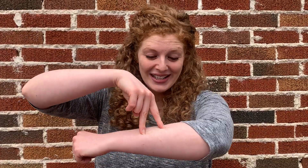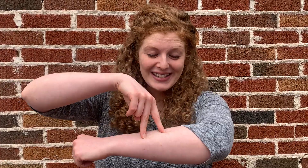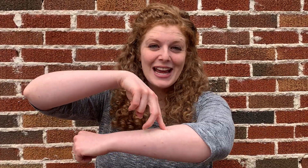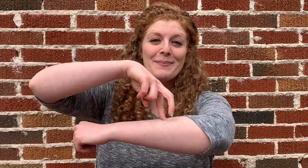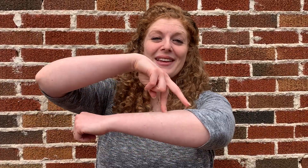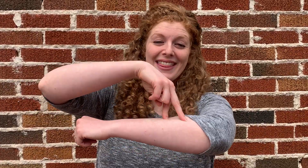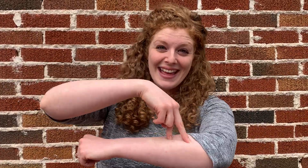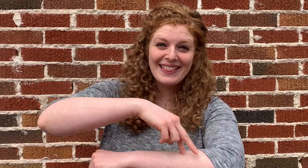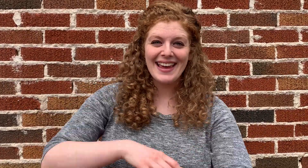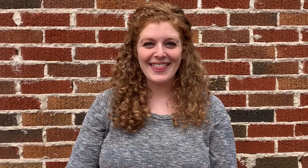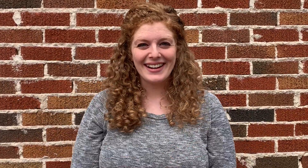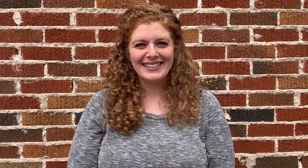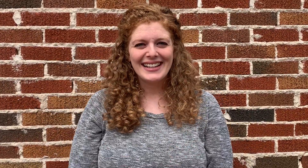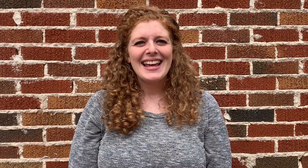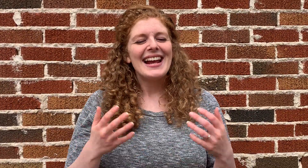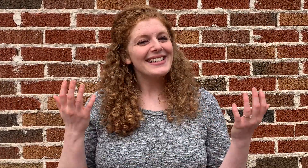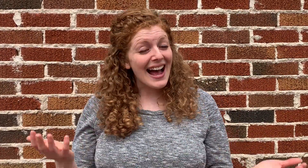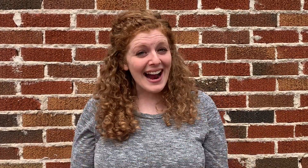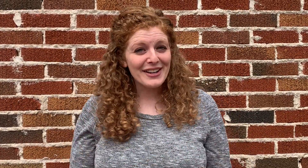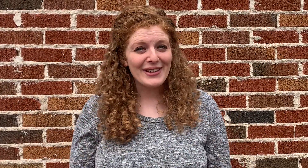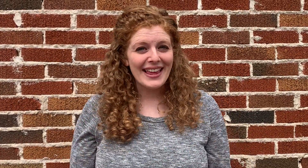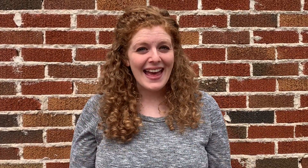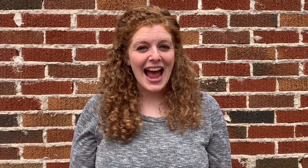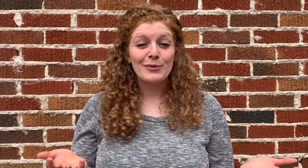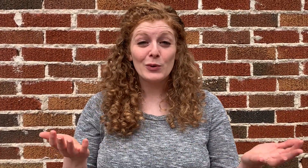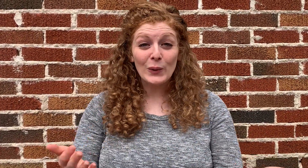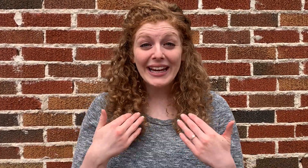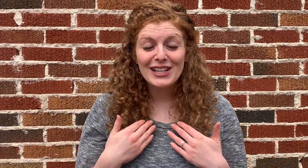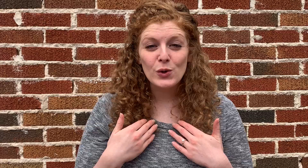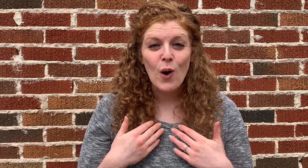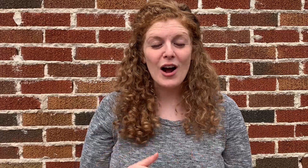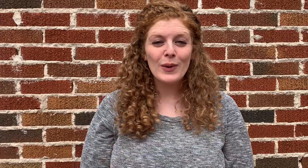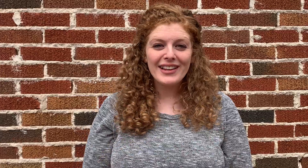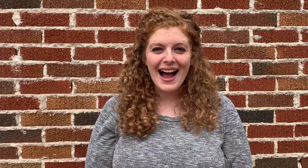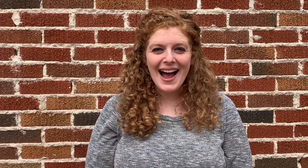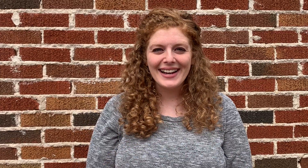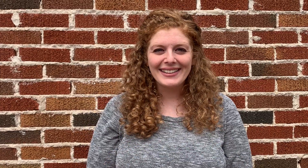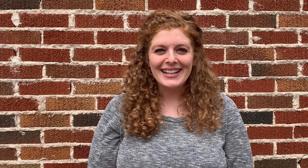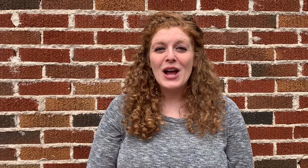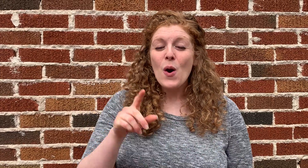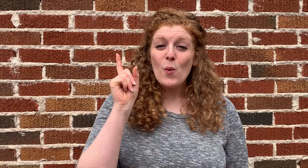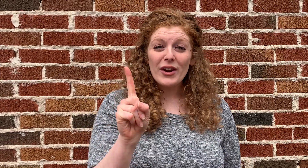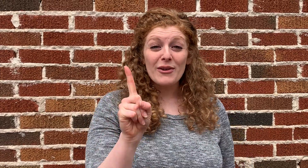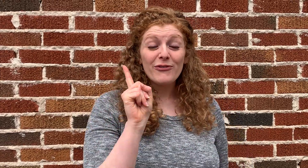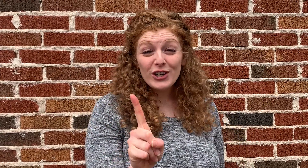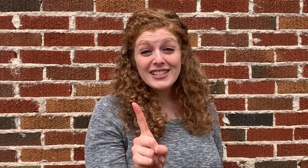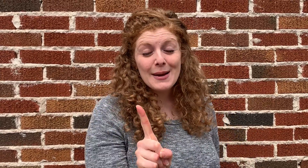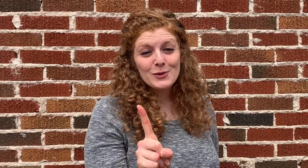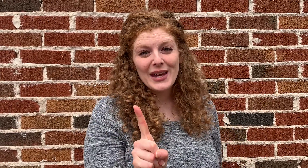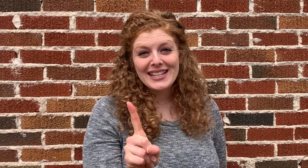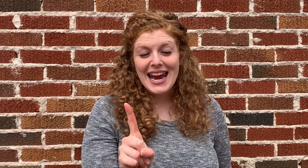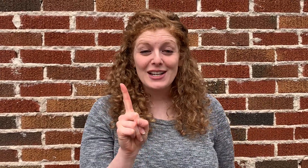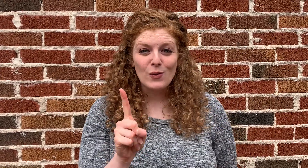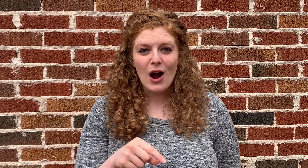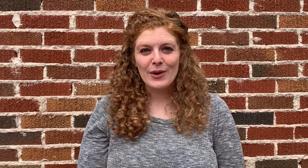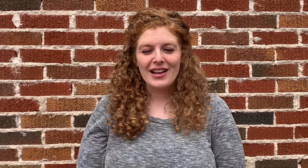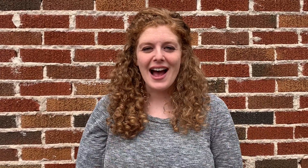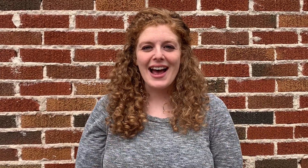One step, then the other. It's kind of like that when we get to walk with God. One of the first steps we can take to walk with God